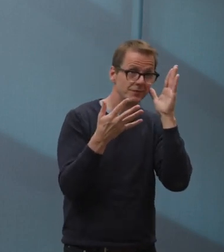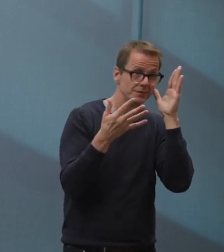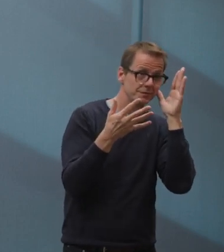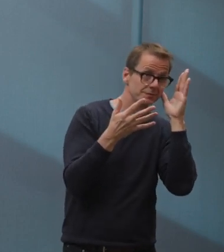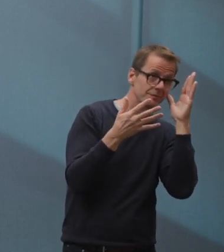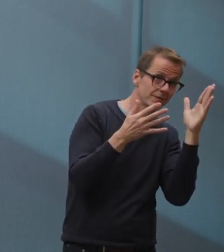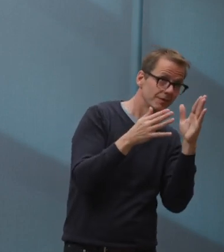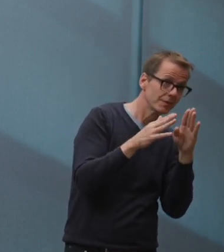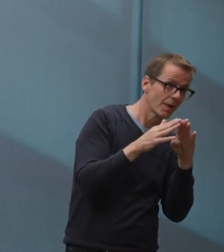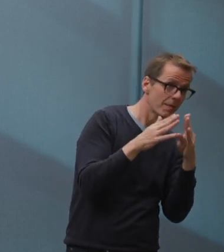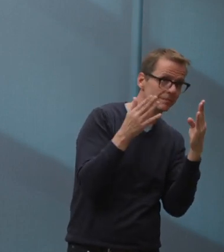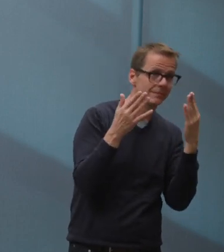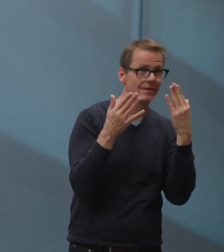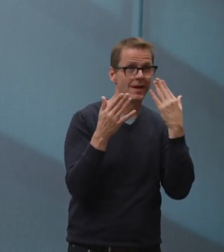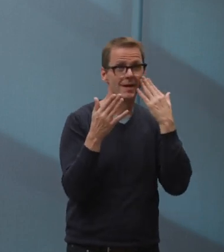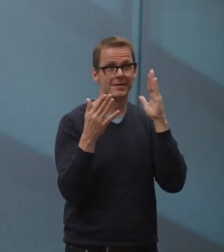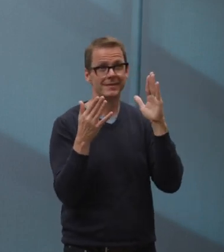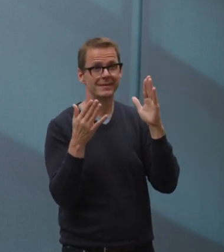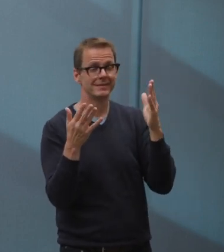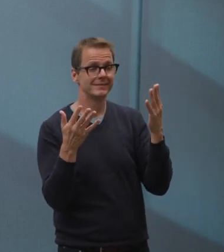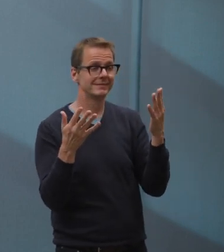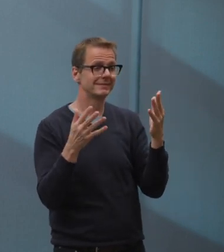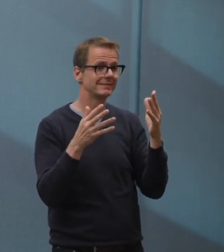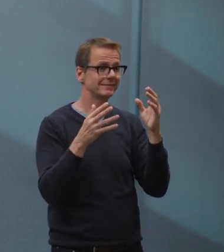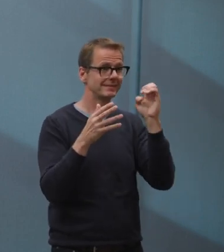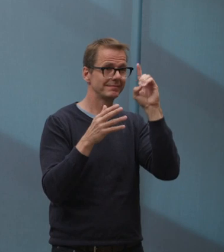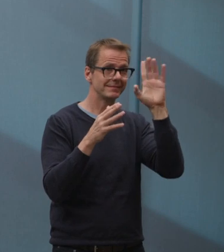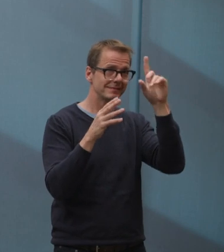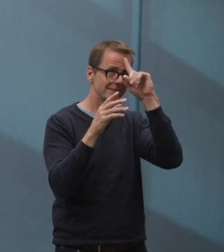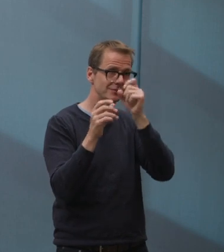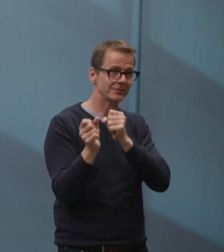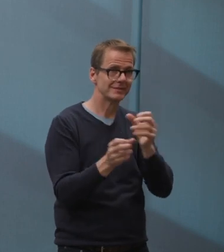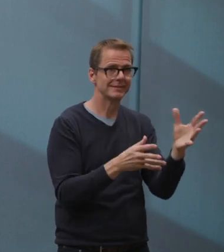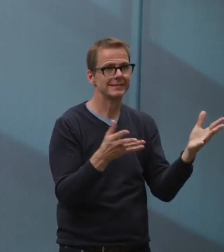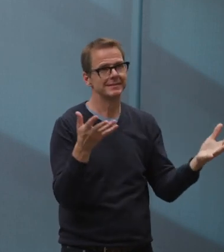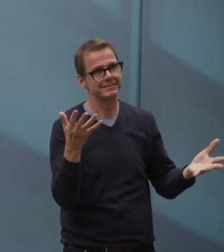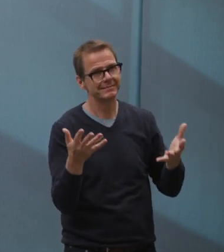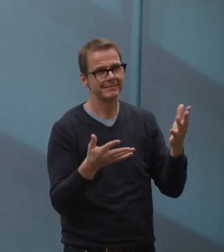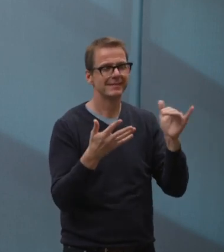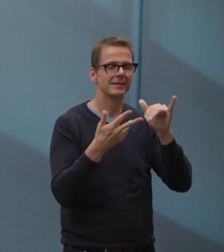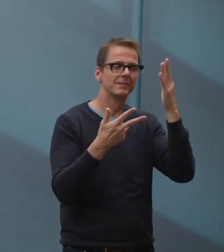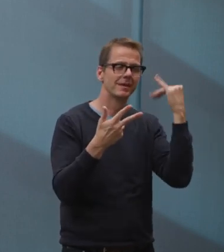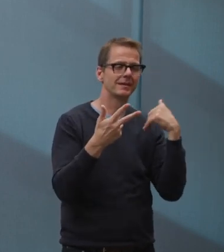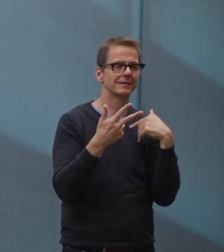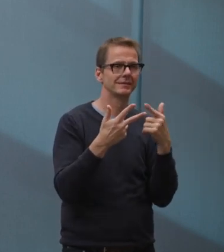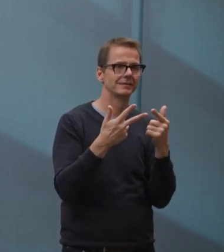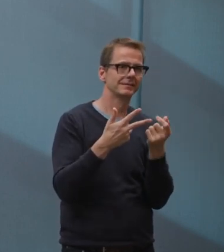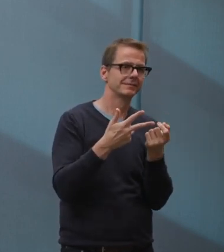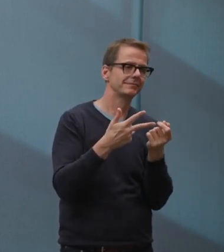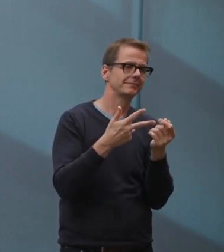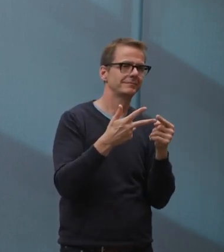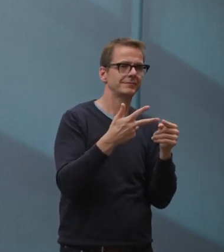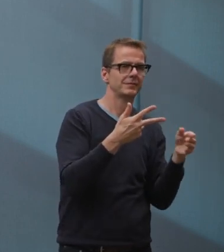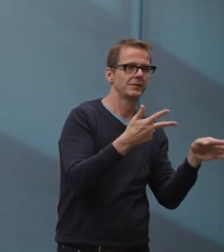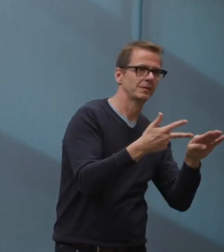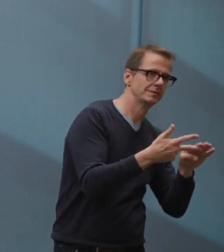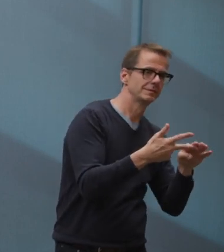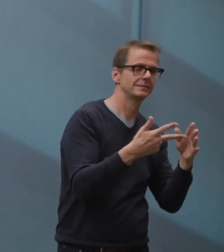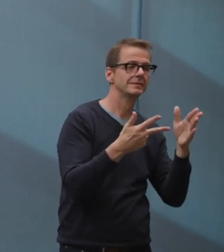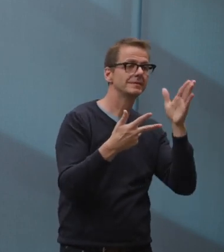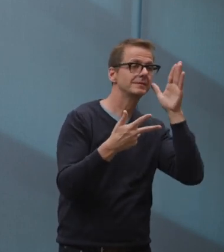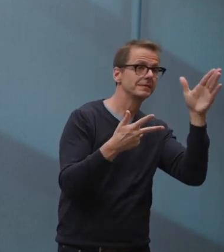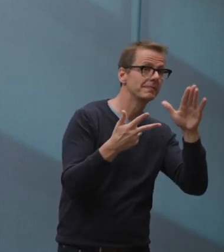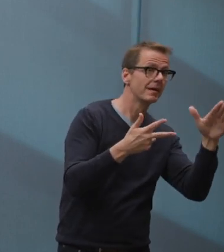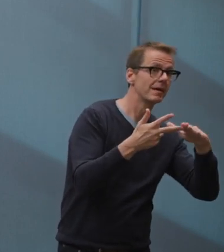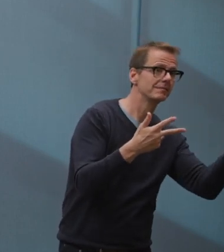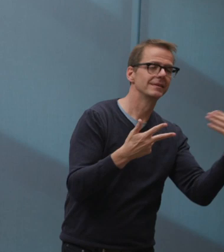Thank you everyone. If you have anything you need further clarification on please be in touch with our media relations folks. They are there and happy to help you.